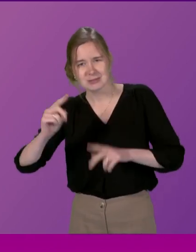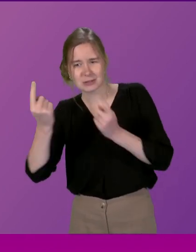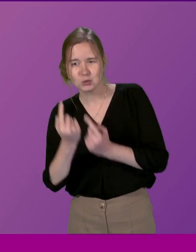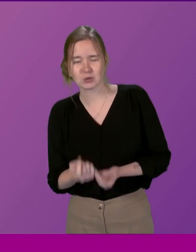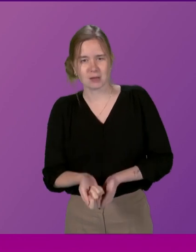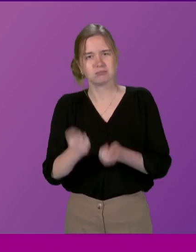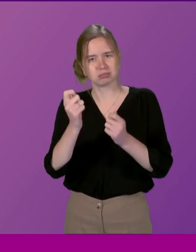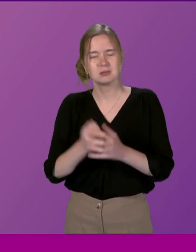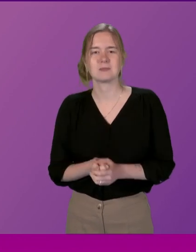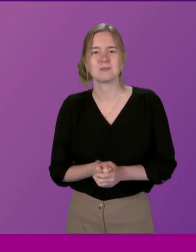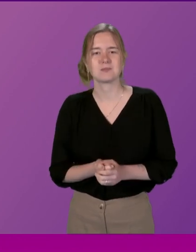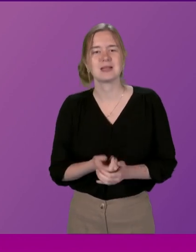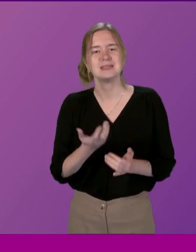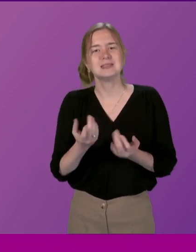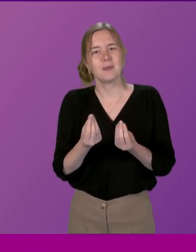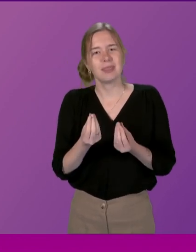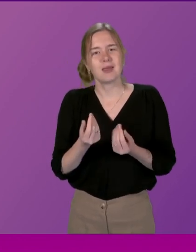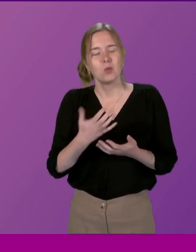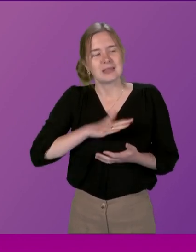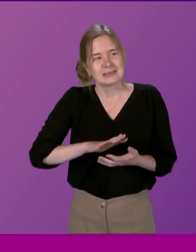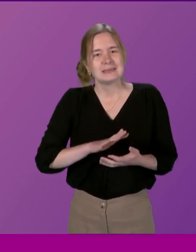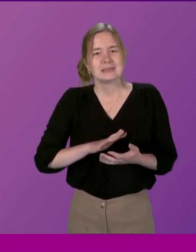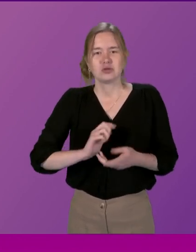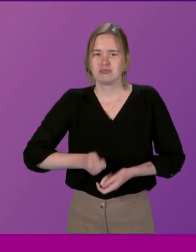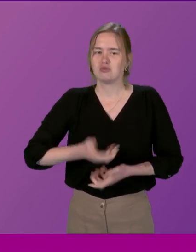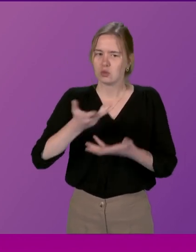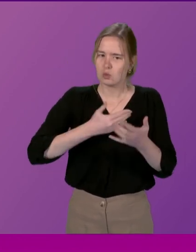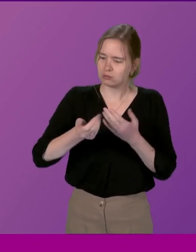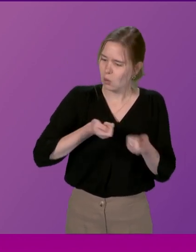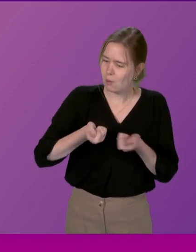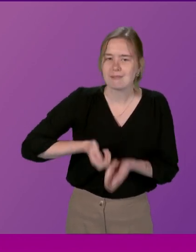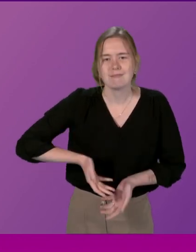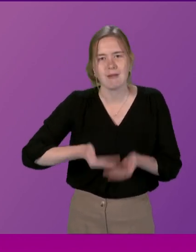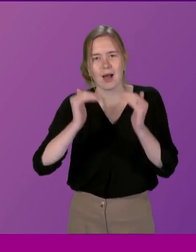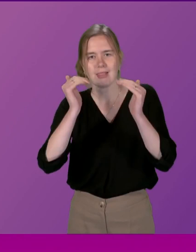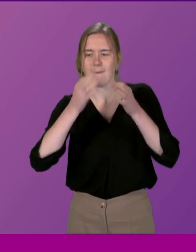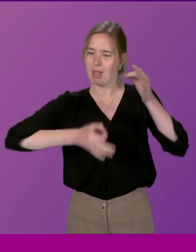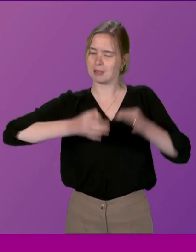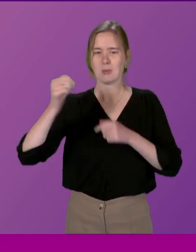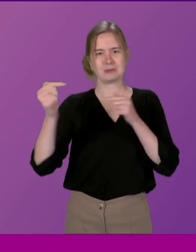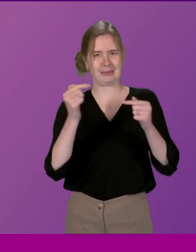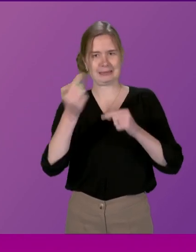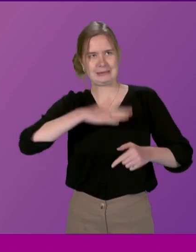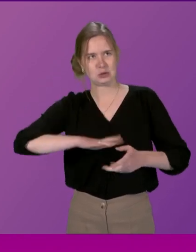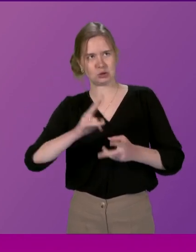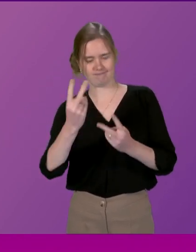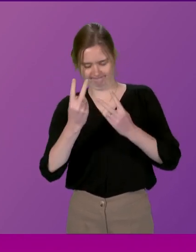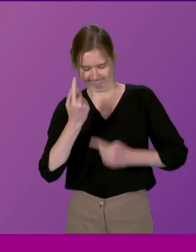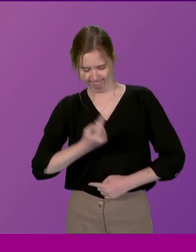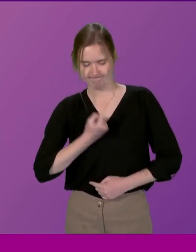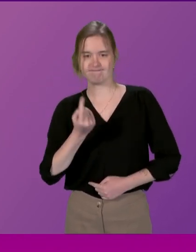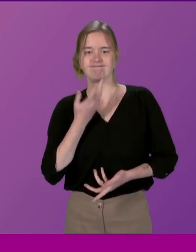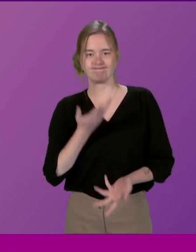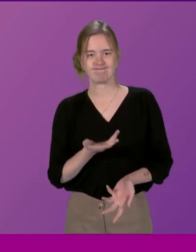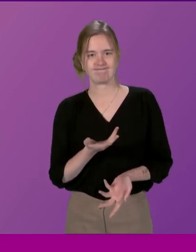And I think it's one of the things that we all need to, when we're dealing with highly political and highly difficult debates We need to possibly look at ourselves in the mirror and